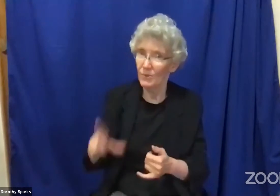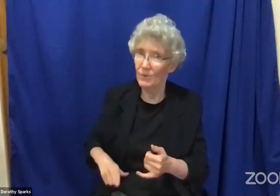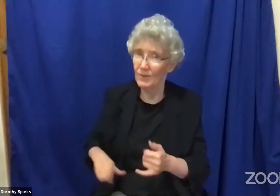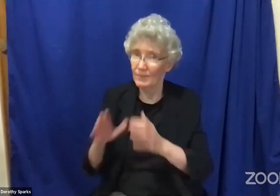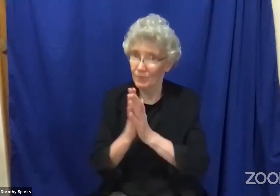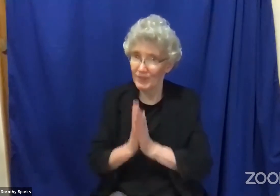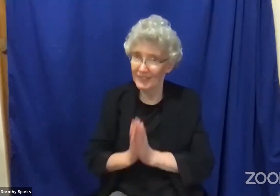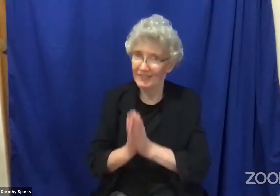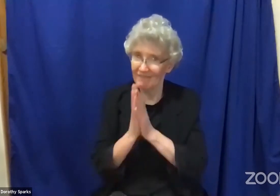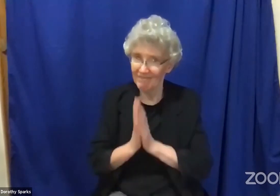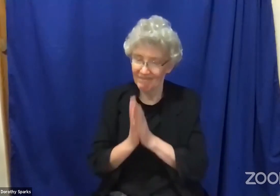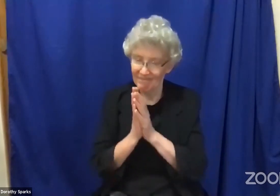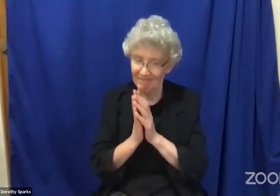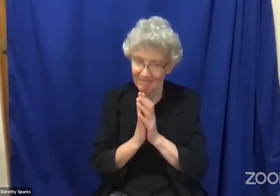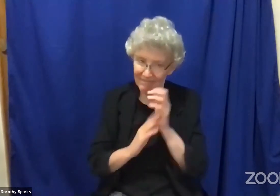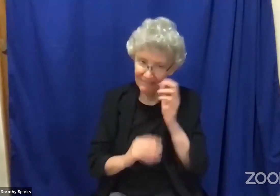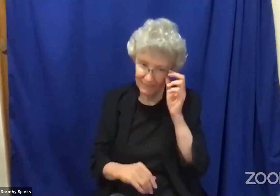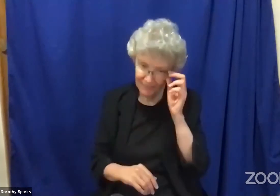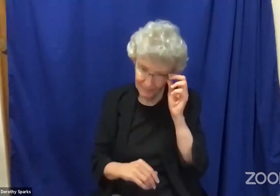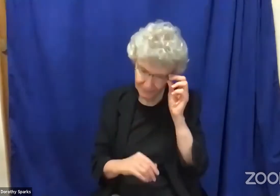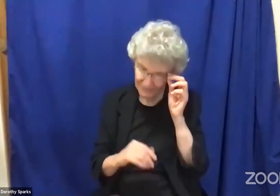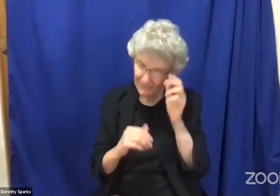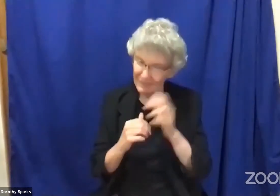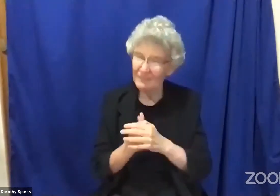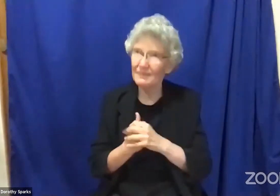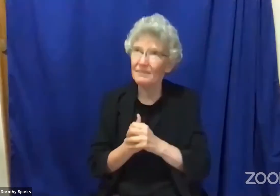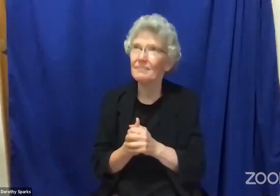and now let us pray the lord's prayer